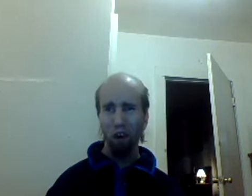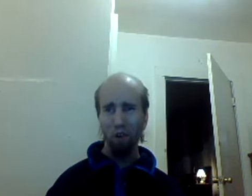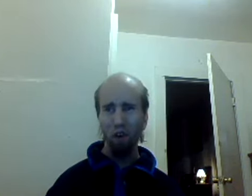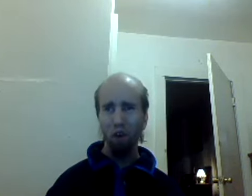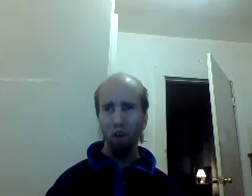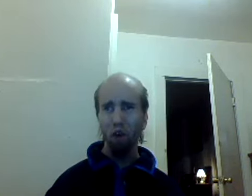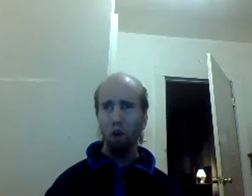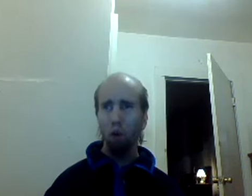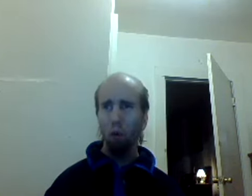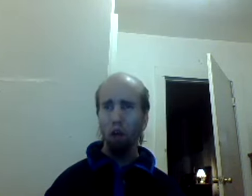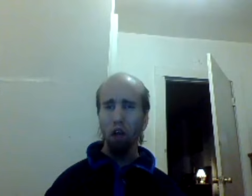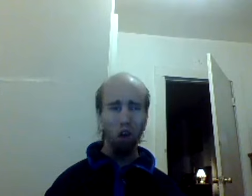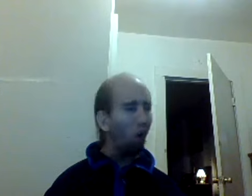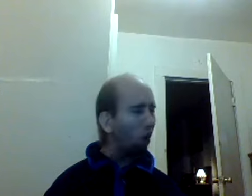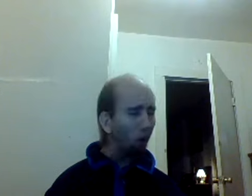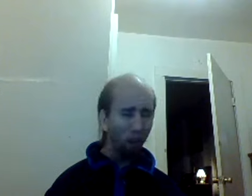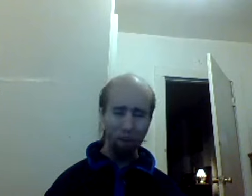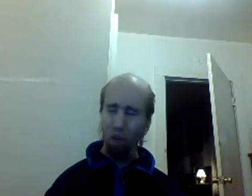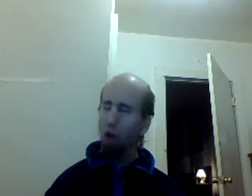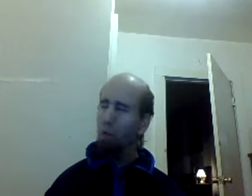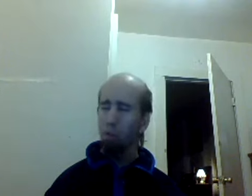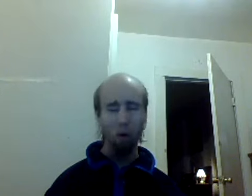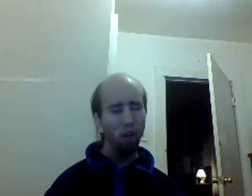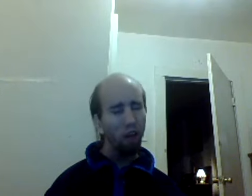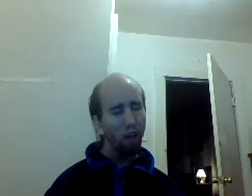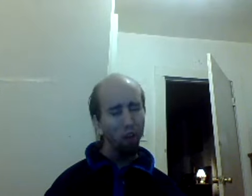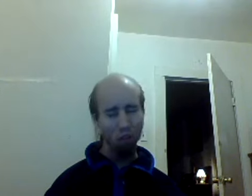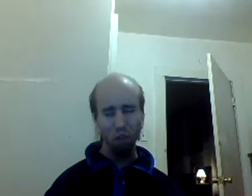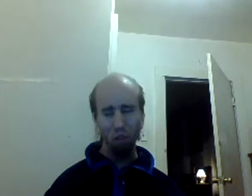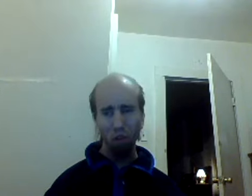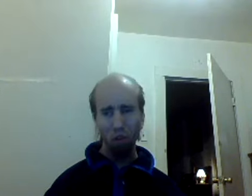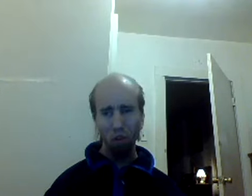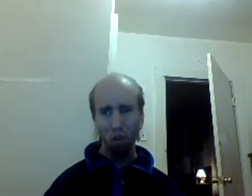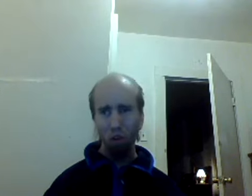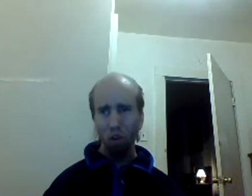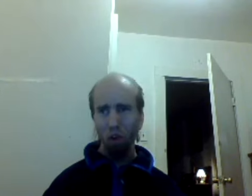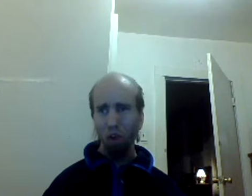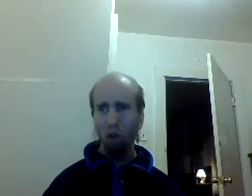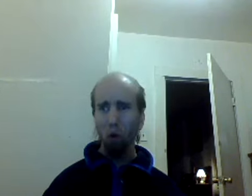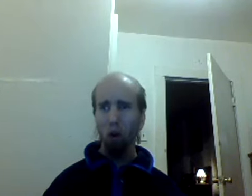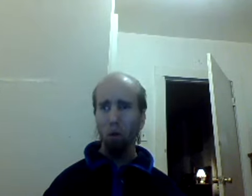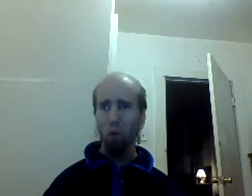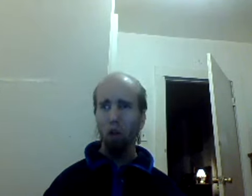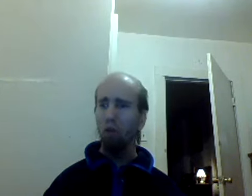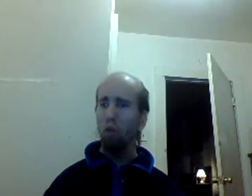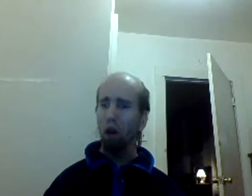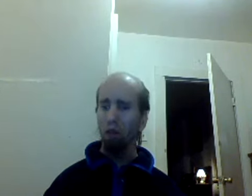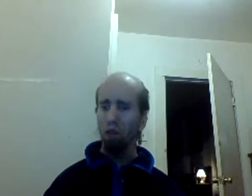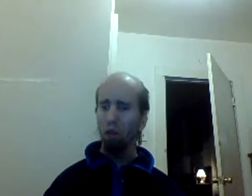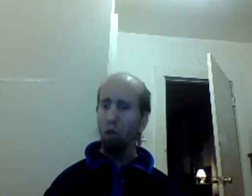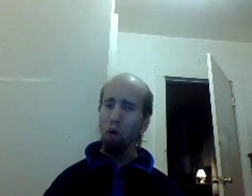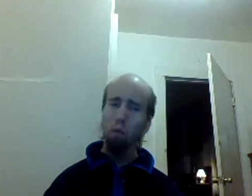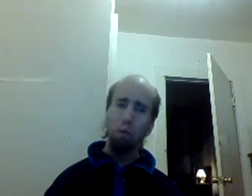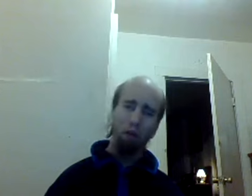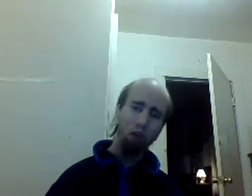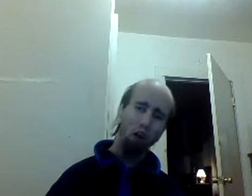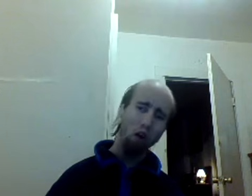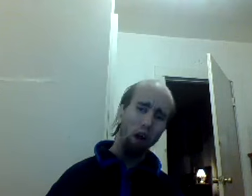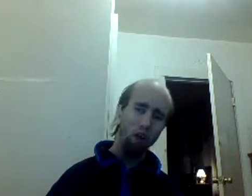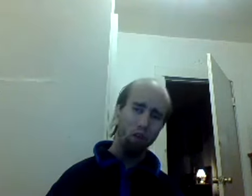working on holidays birthdays going on one two hours sleep busting our